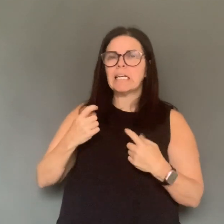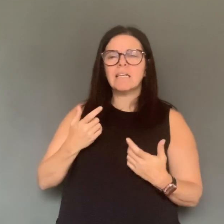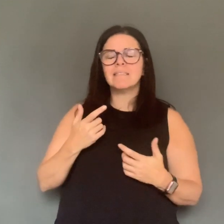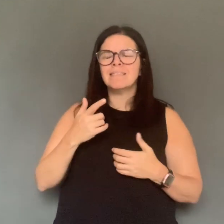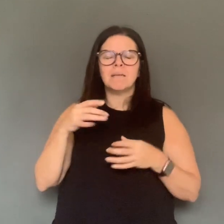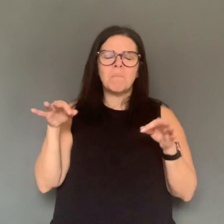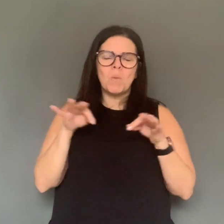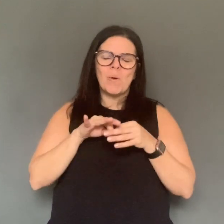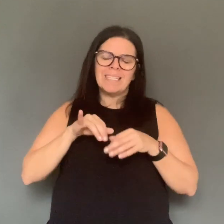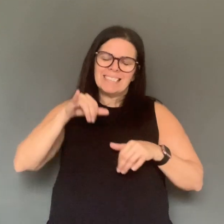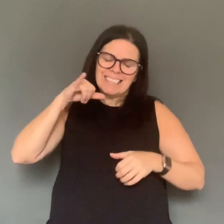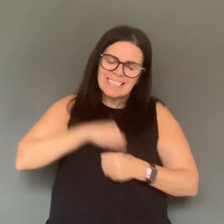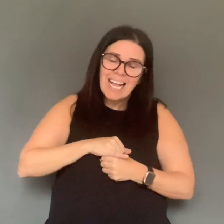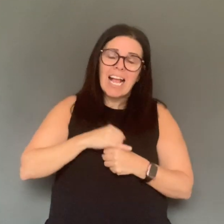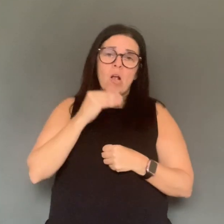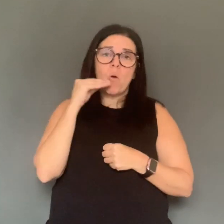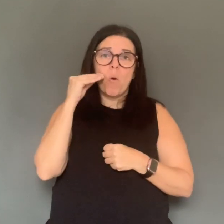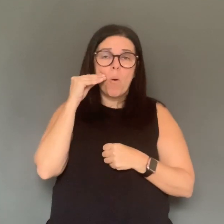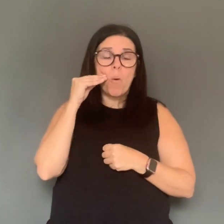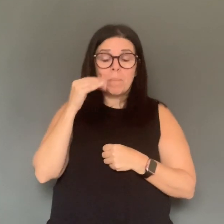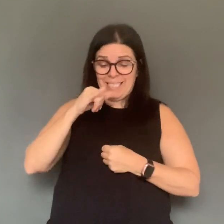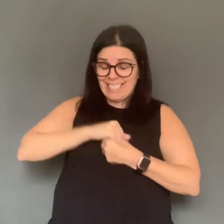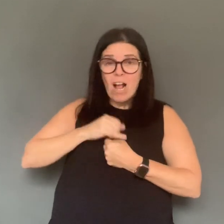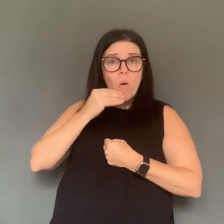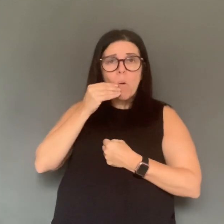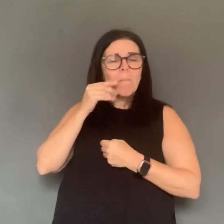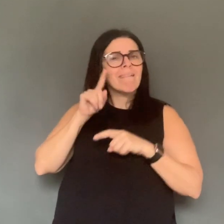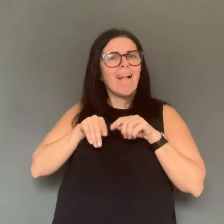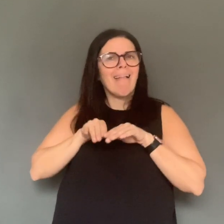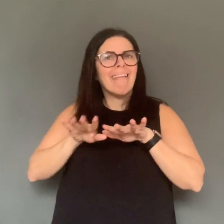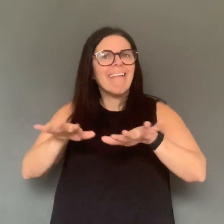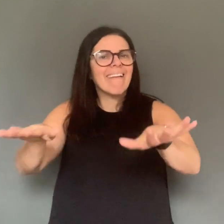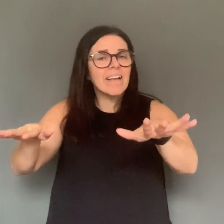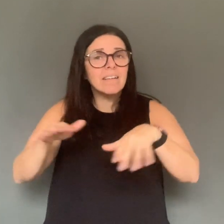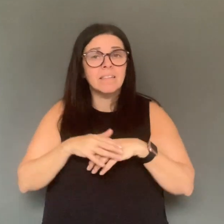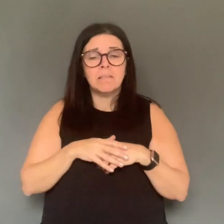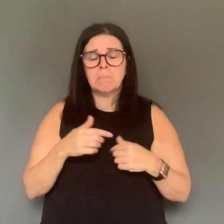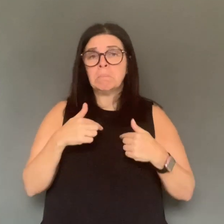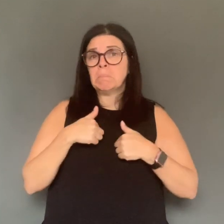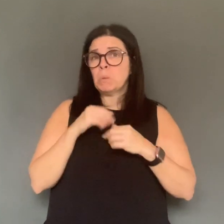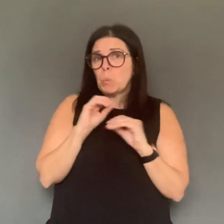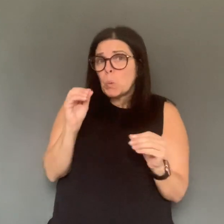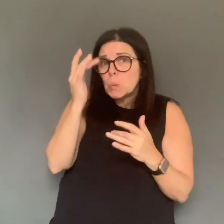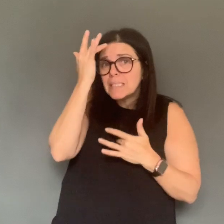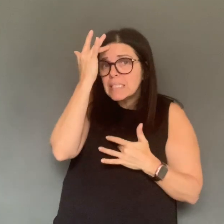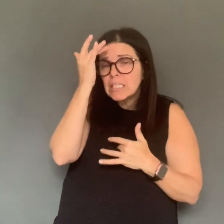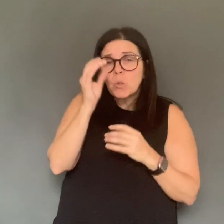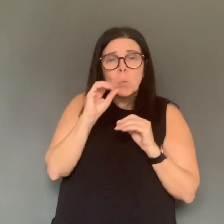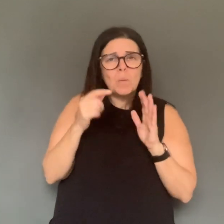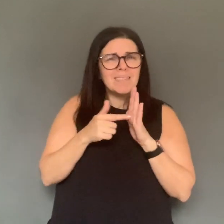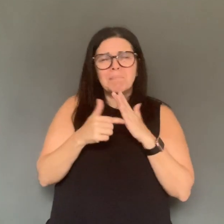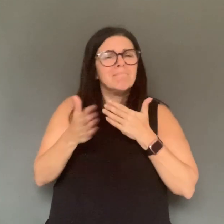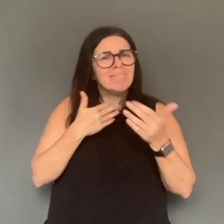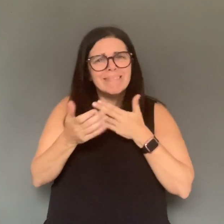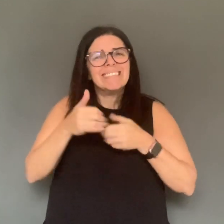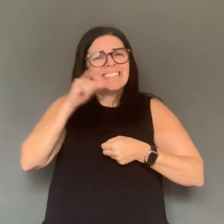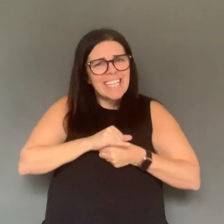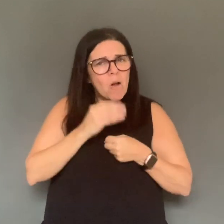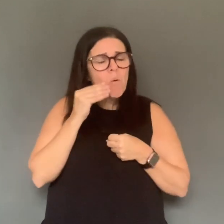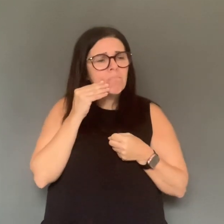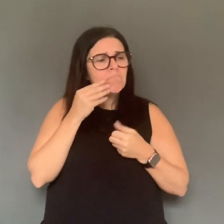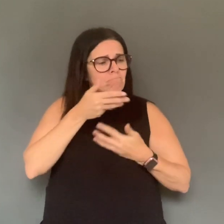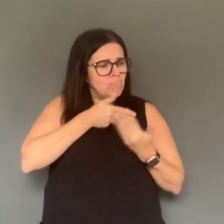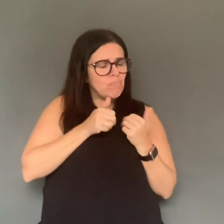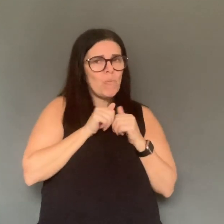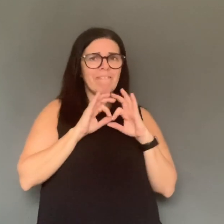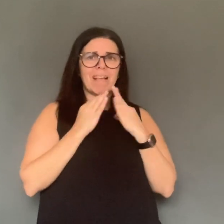sick and do not have any symptoms, stay home. Spend time with family. Do not meet anyone who doesn't live with you